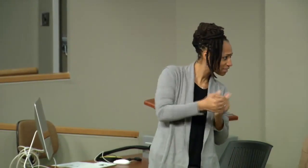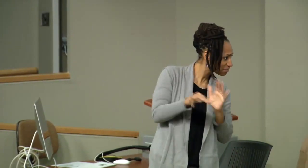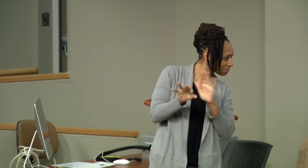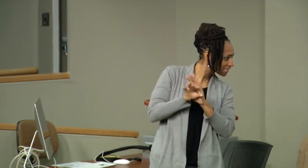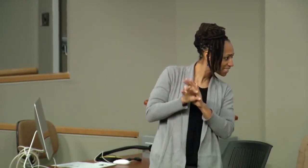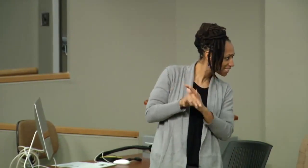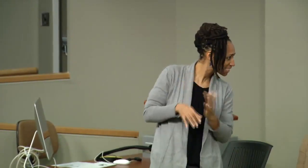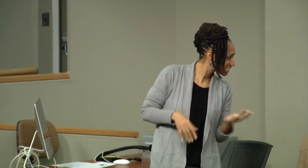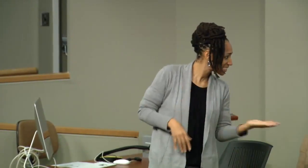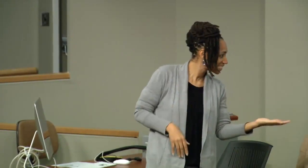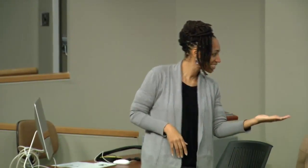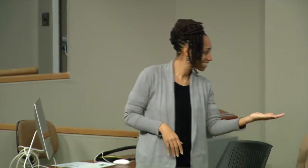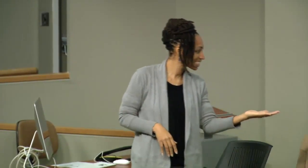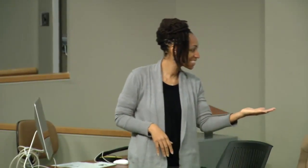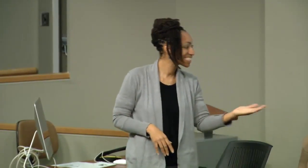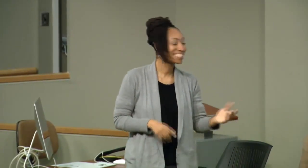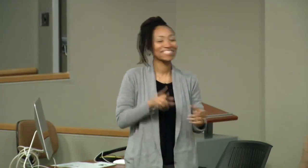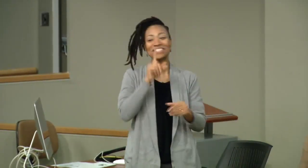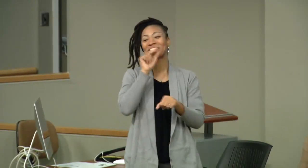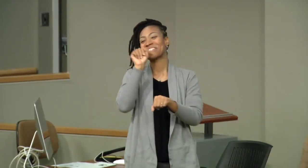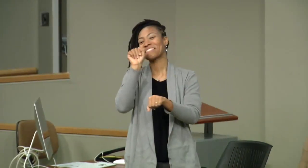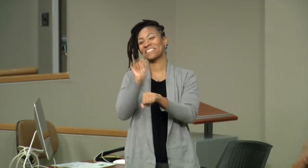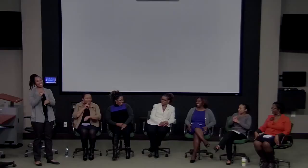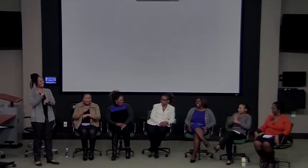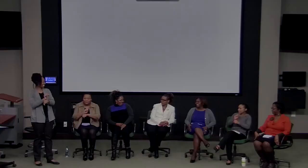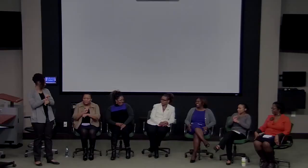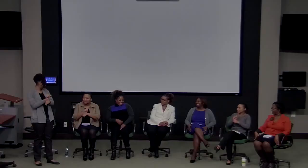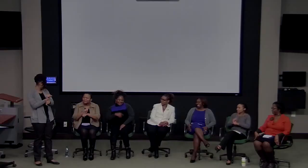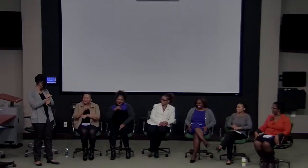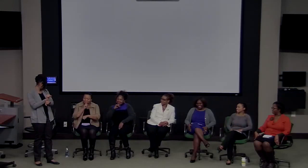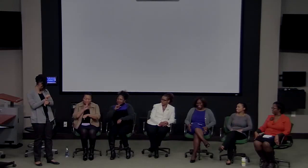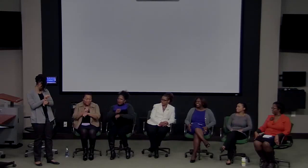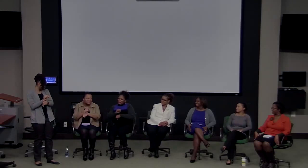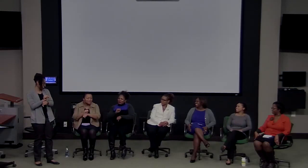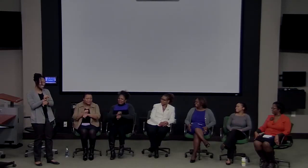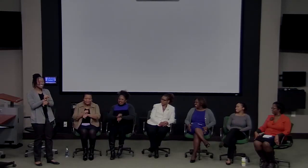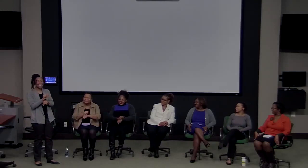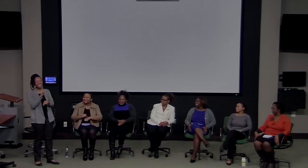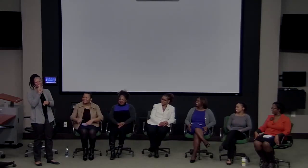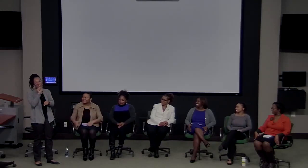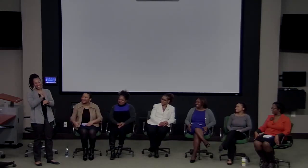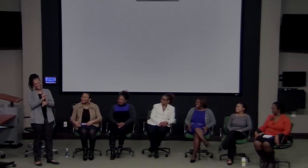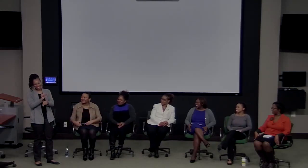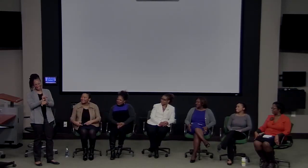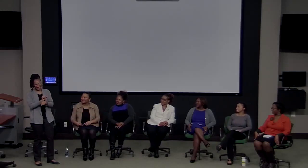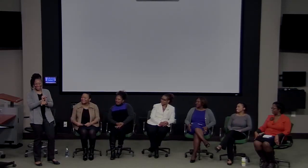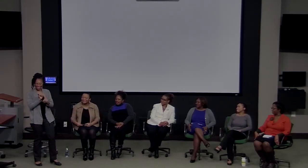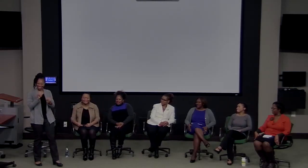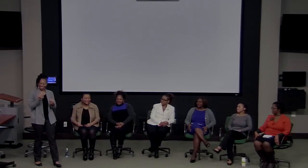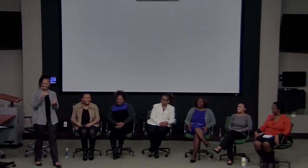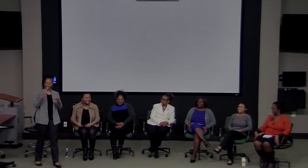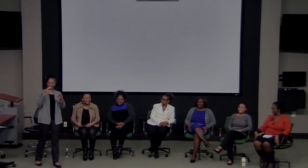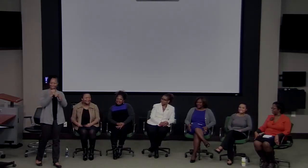Which one would you like to sign? This is how we sign it. True Biz. Just like this, yes. Okay. True Business.